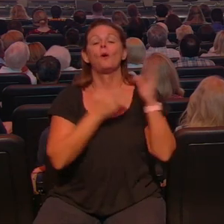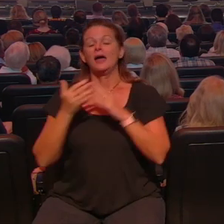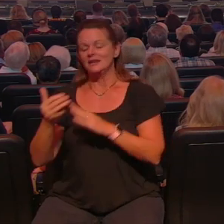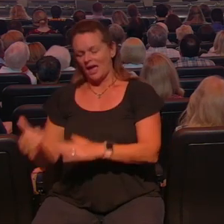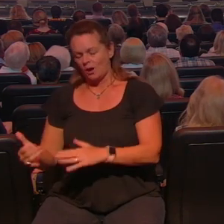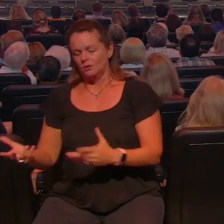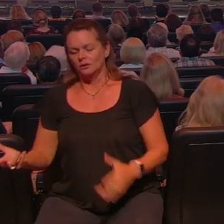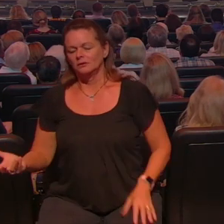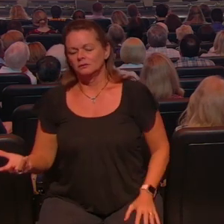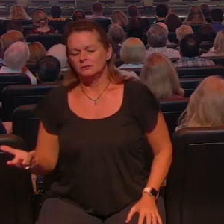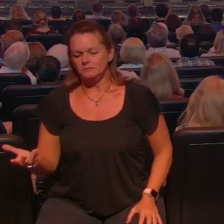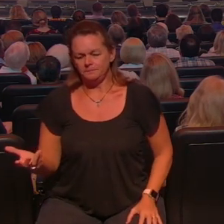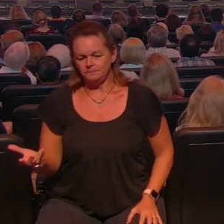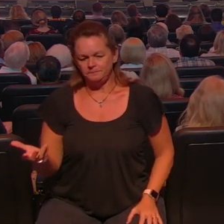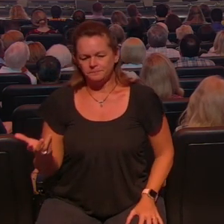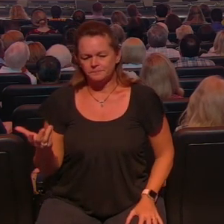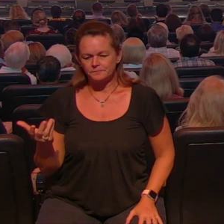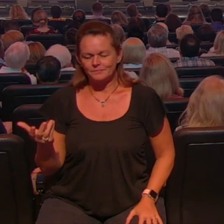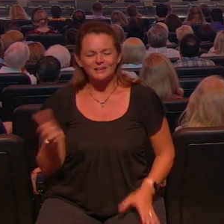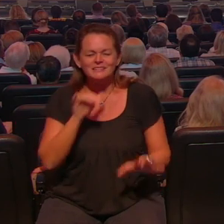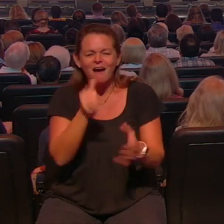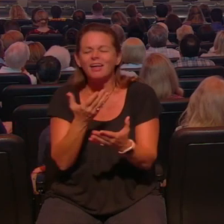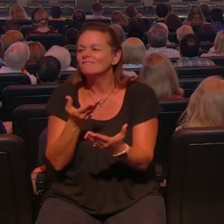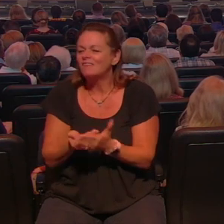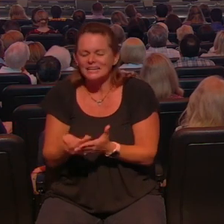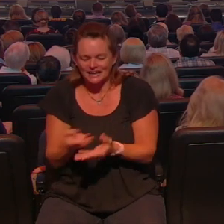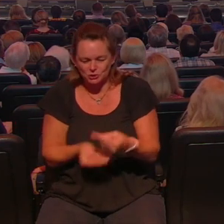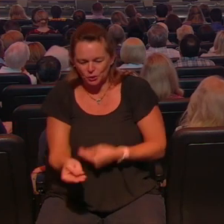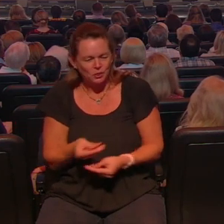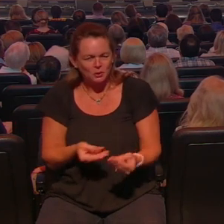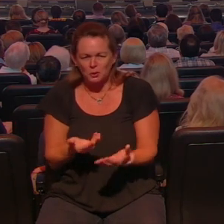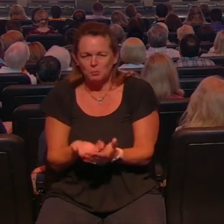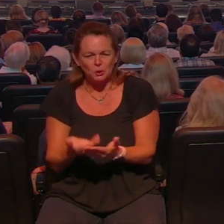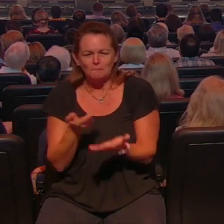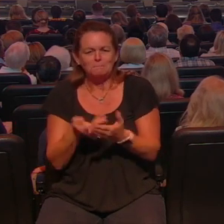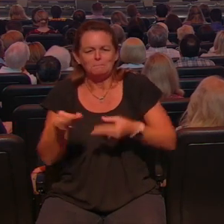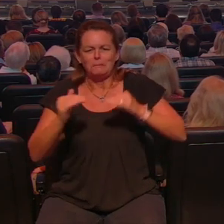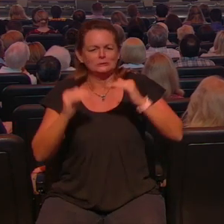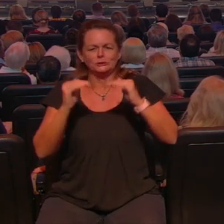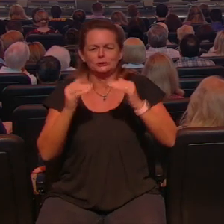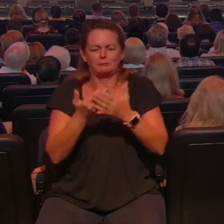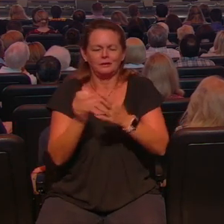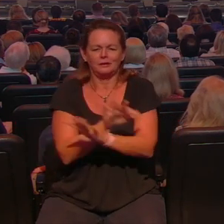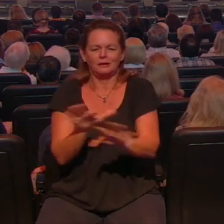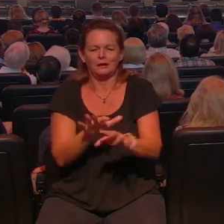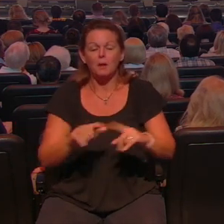I don't I'm not talking about materialism okay I'm talking about that God blesses us so much so